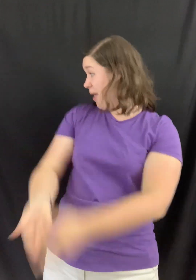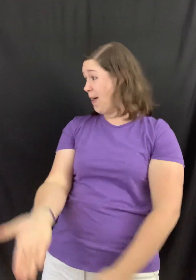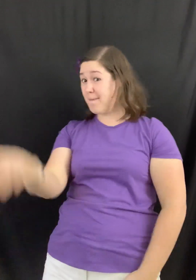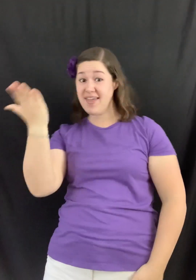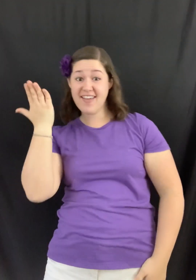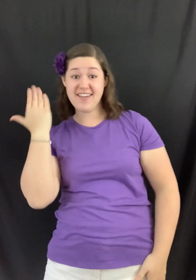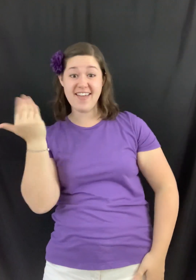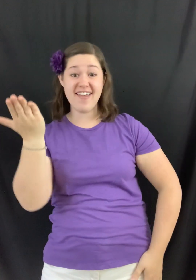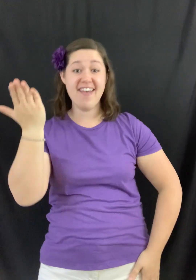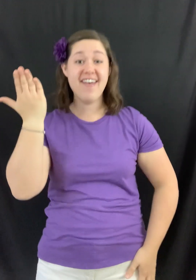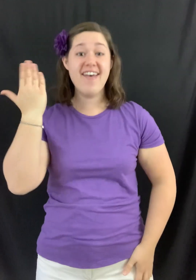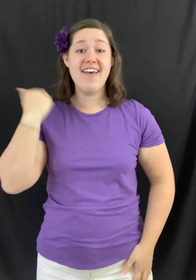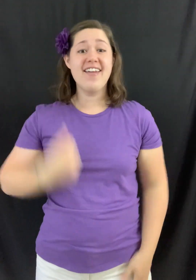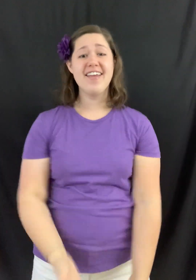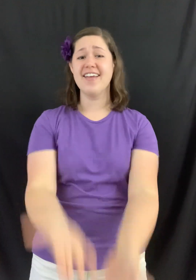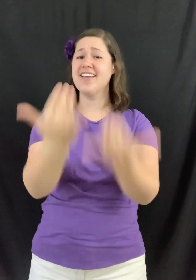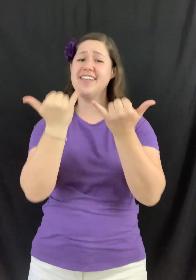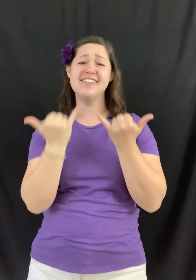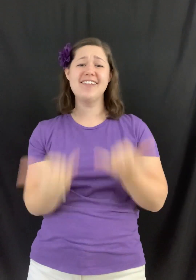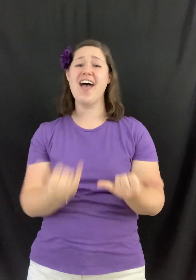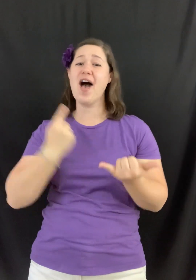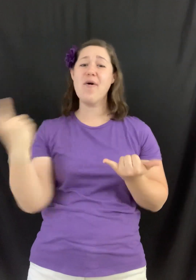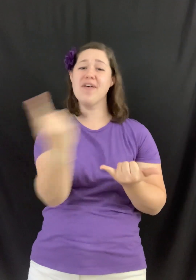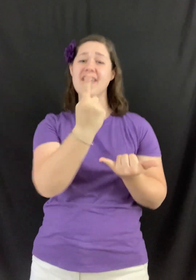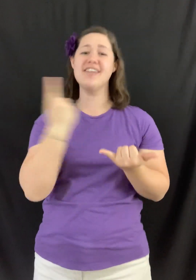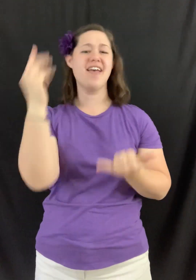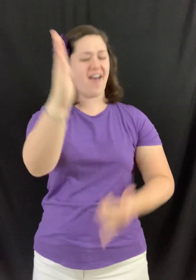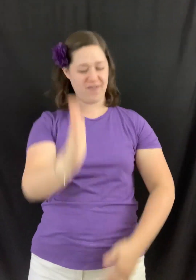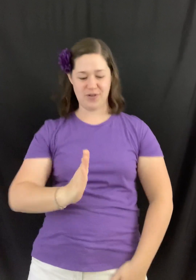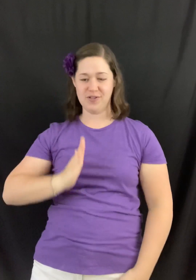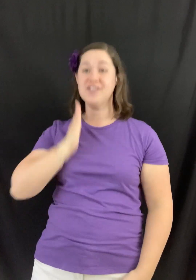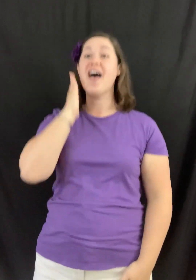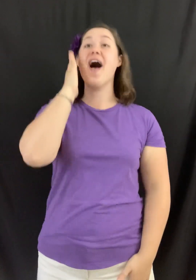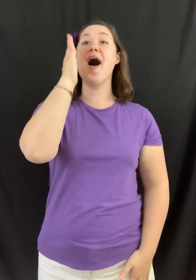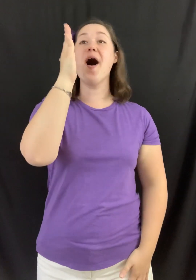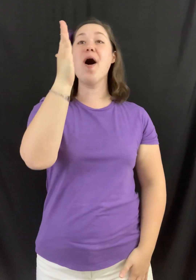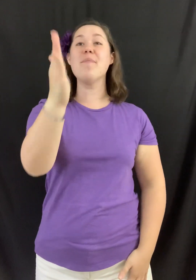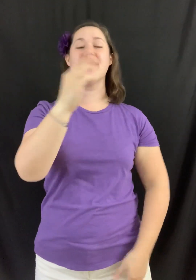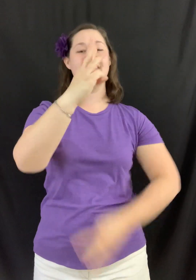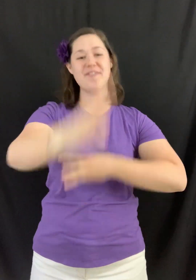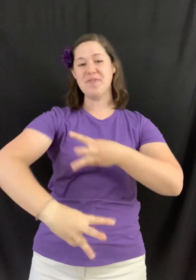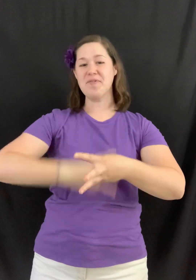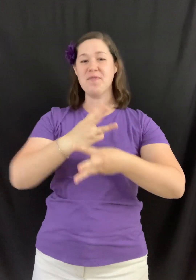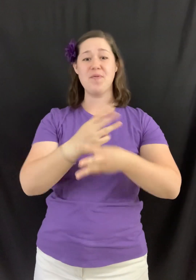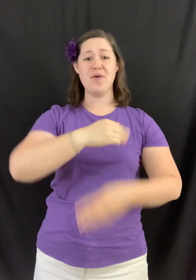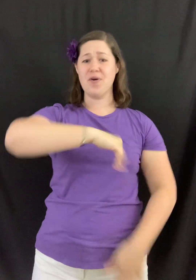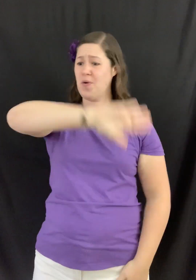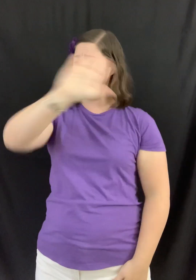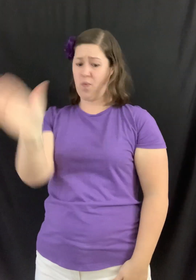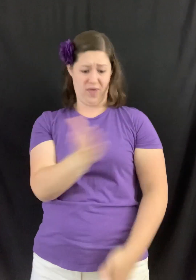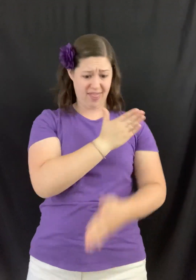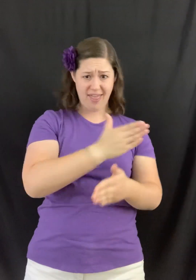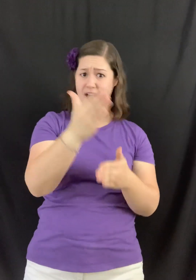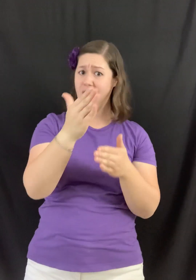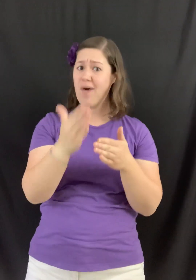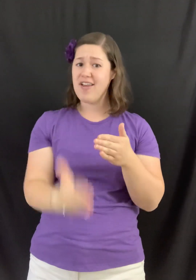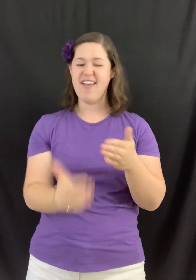the beginning It's now and ever, shall we The world without it